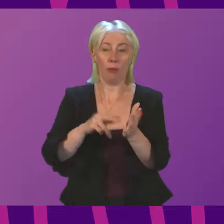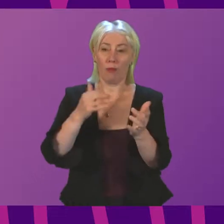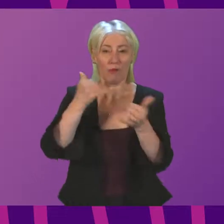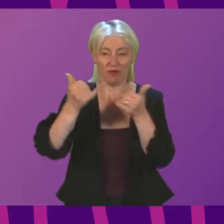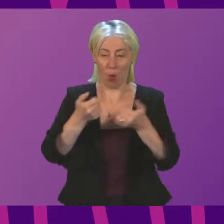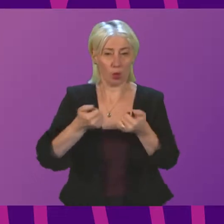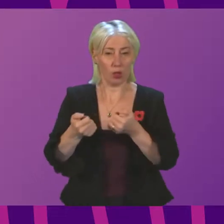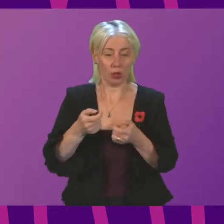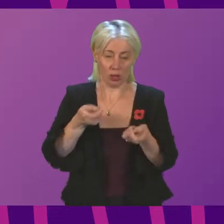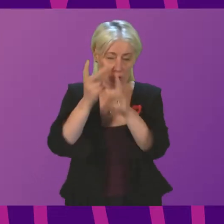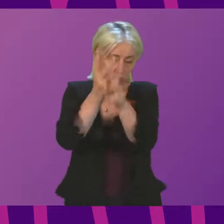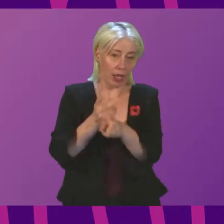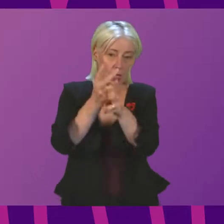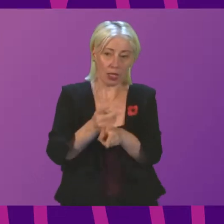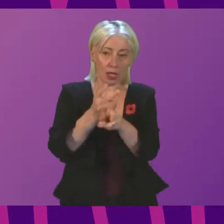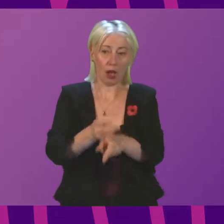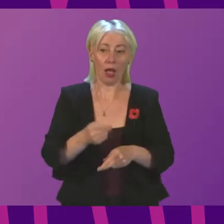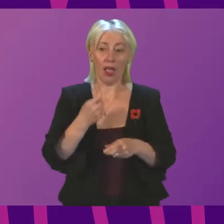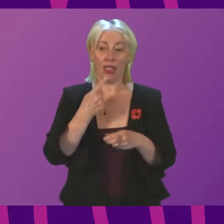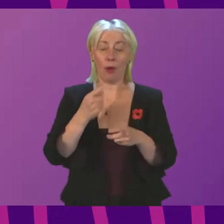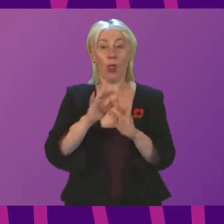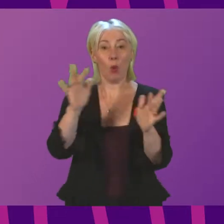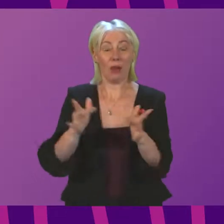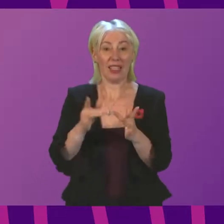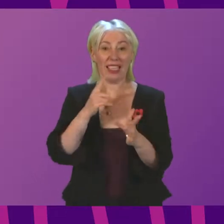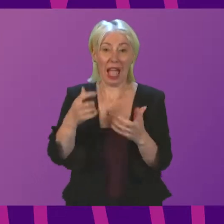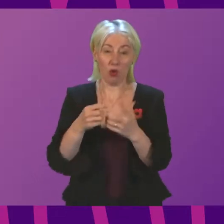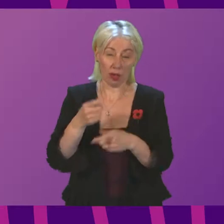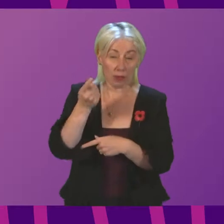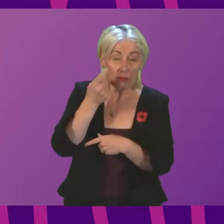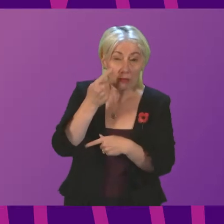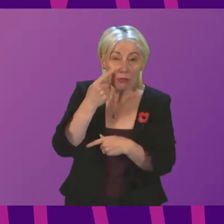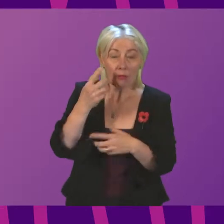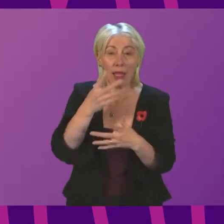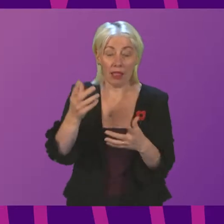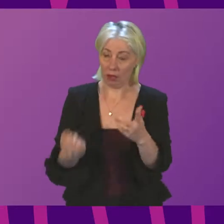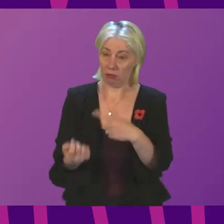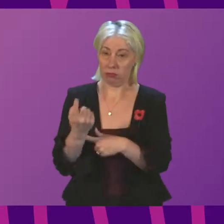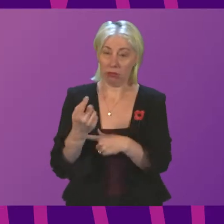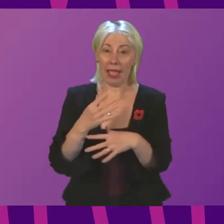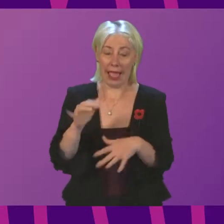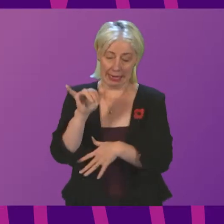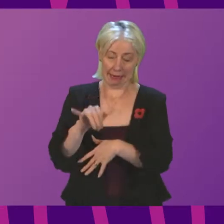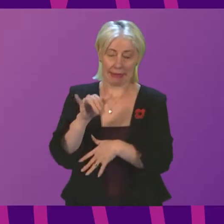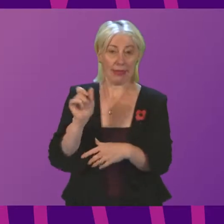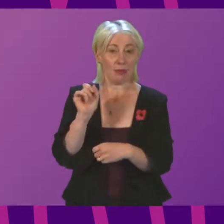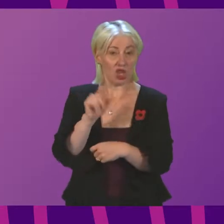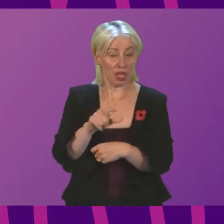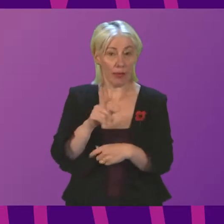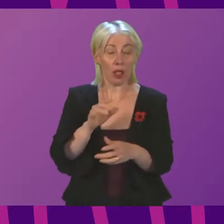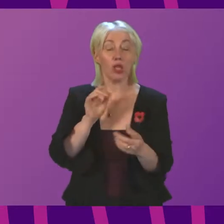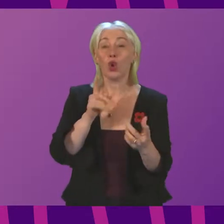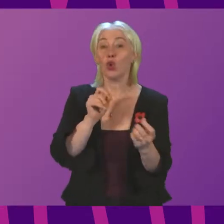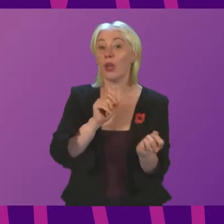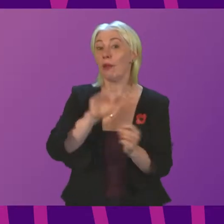information on their website on how to be vigilant against such activity and any suspicious emails can be forwarded to the National